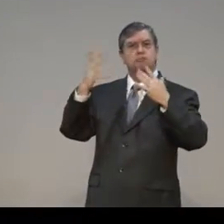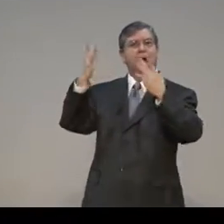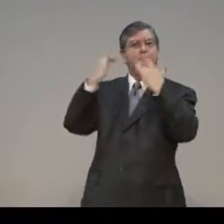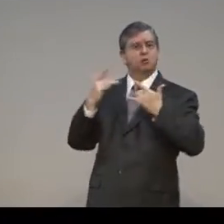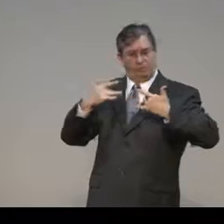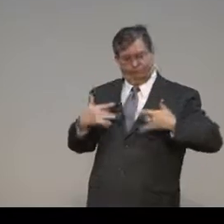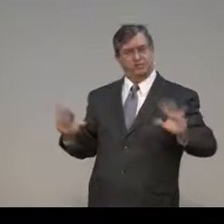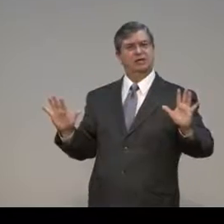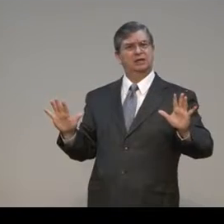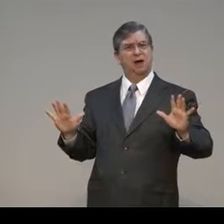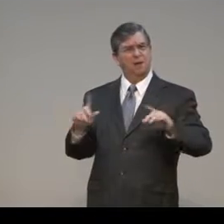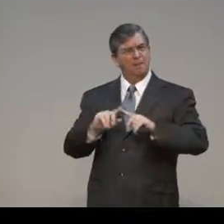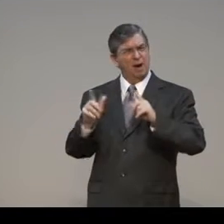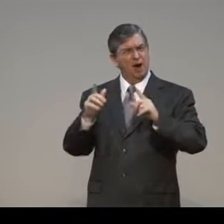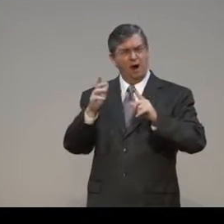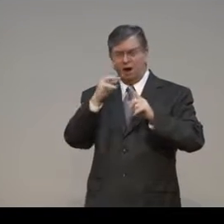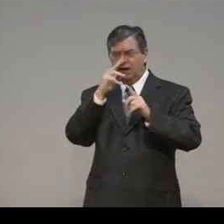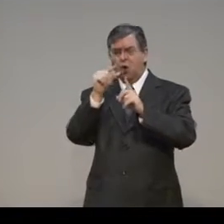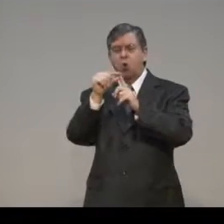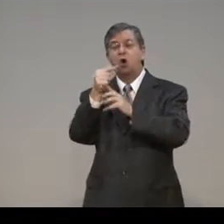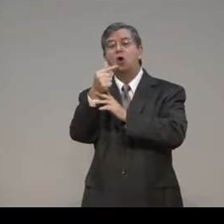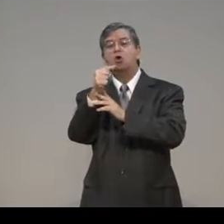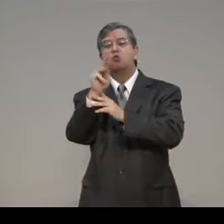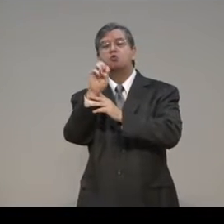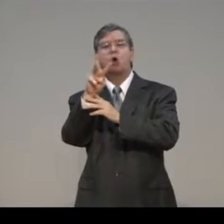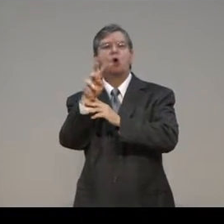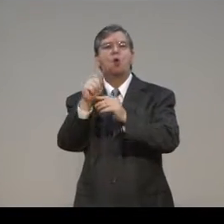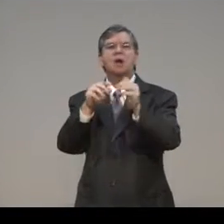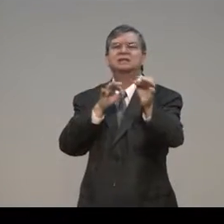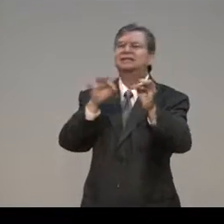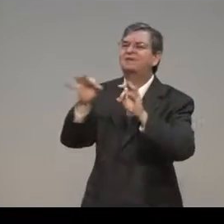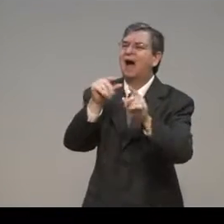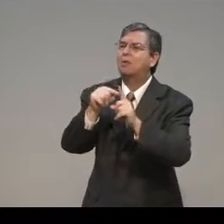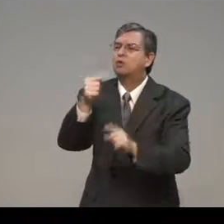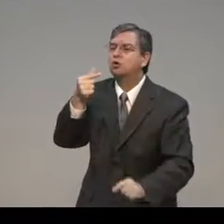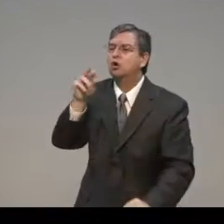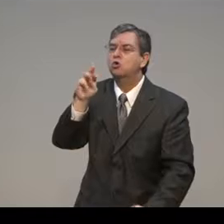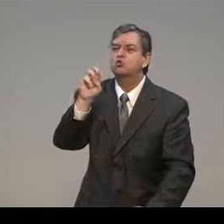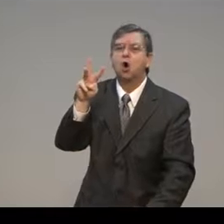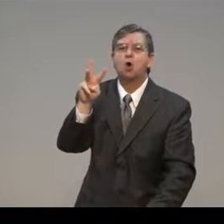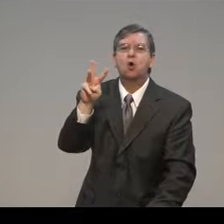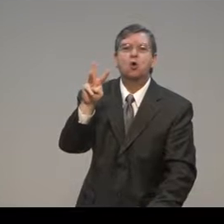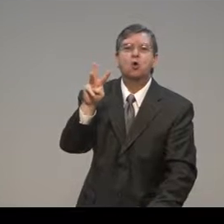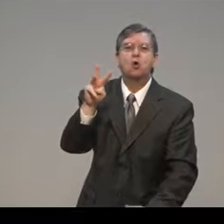provided grace through Jesus Christ. But what does it mean to grow?